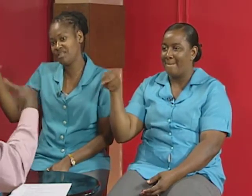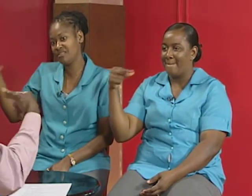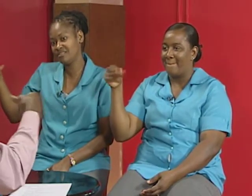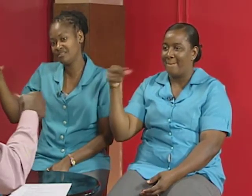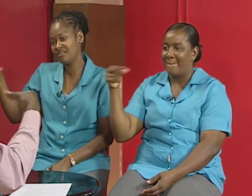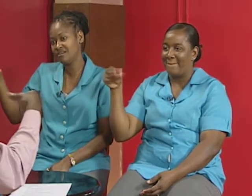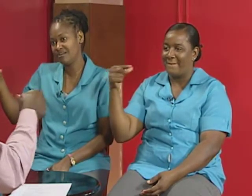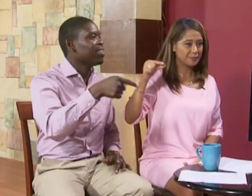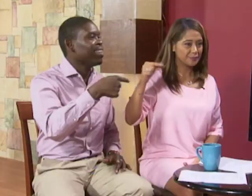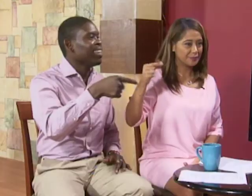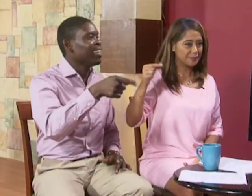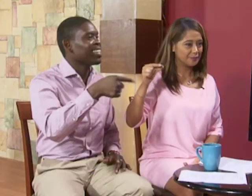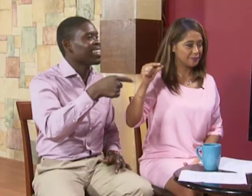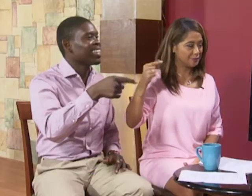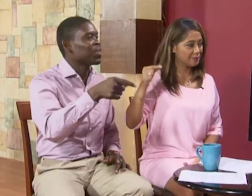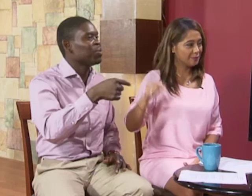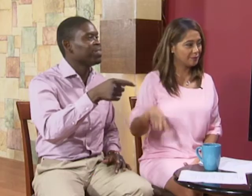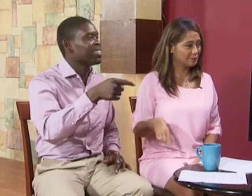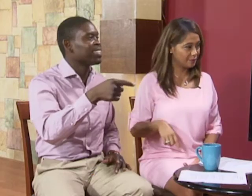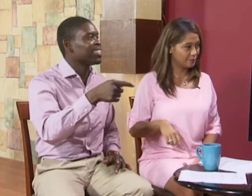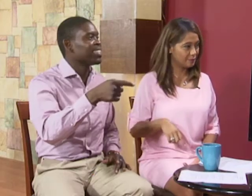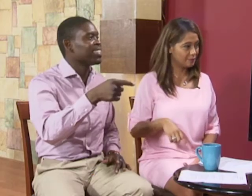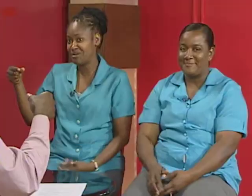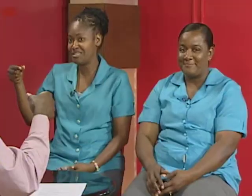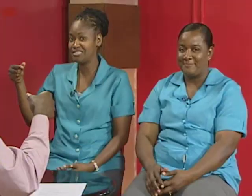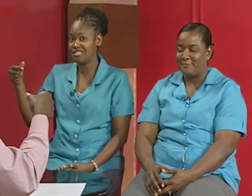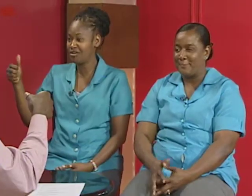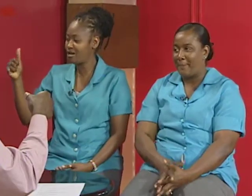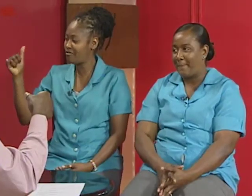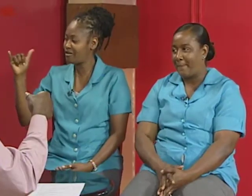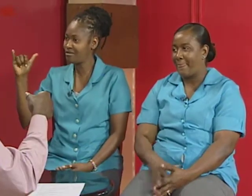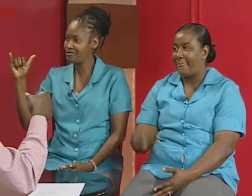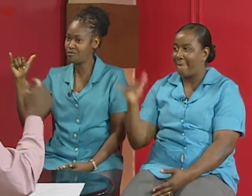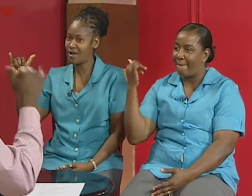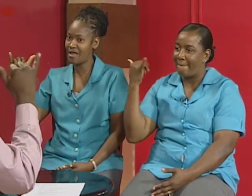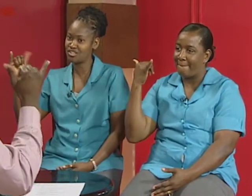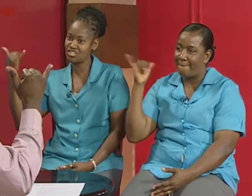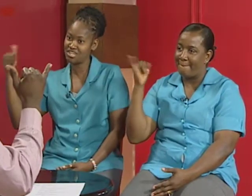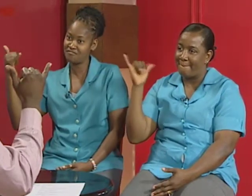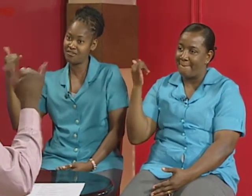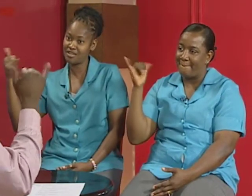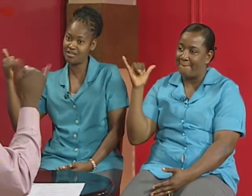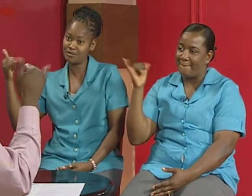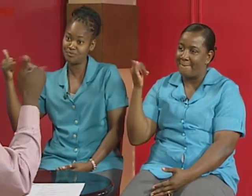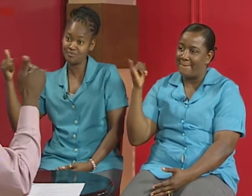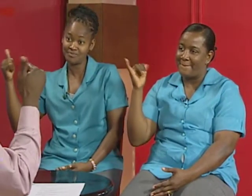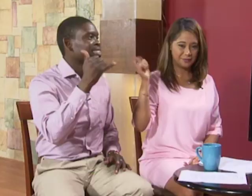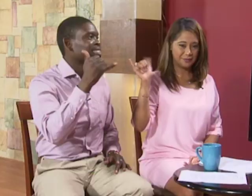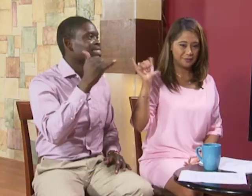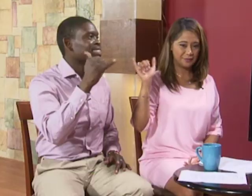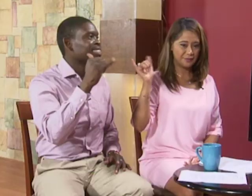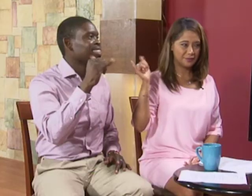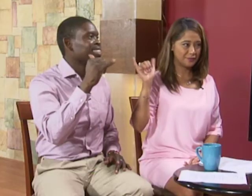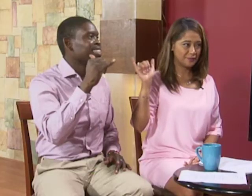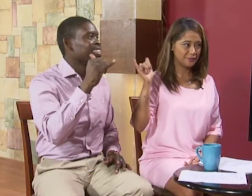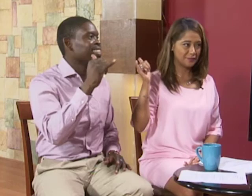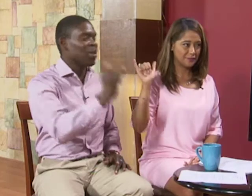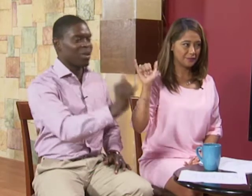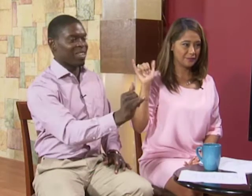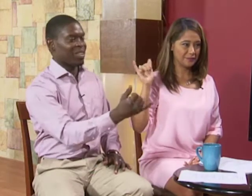oh okay yeah and miss marlene the yellow already the y and just shake for yellow it's not telephone shake it's yellow